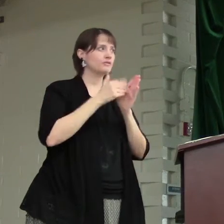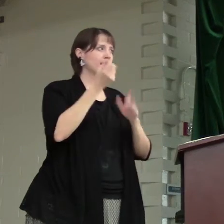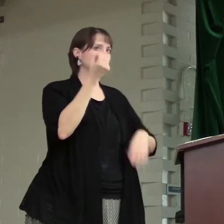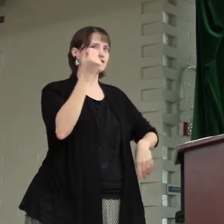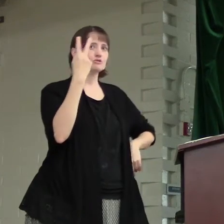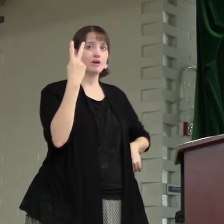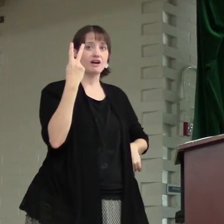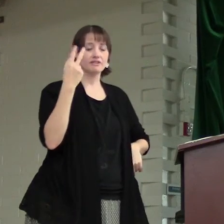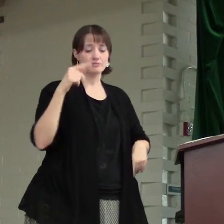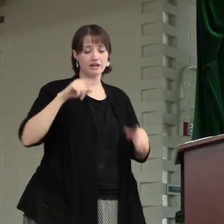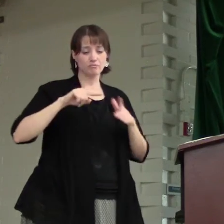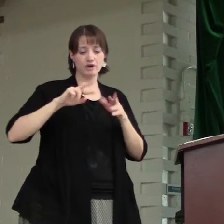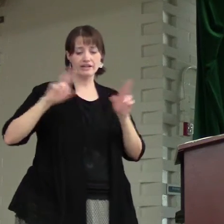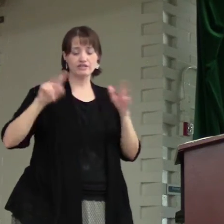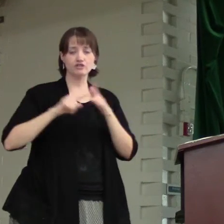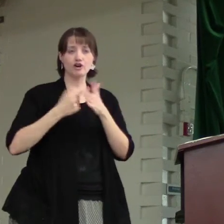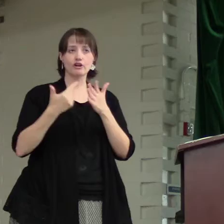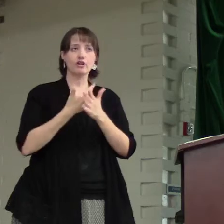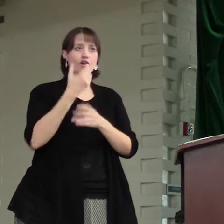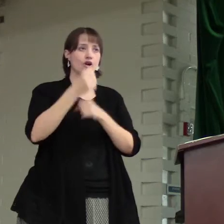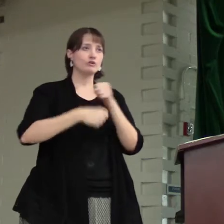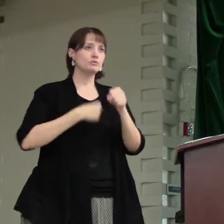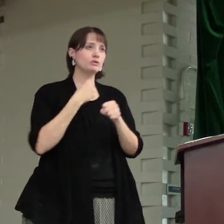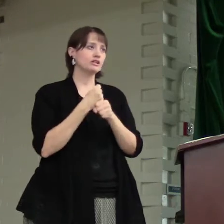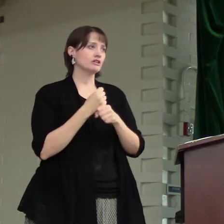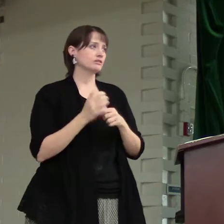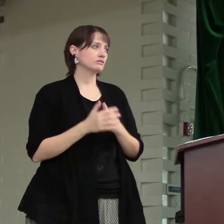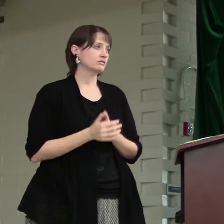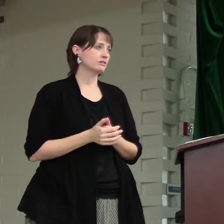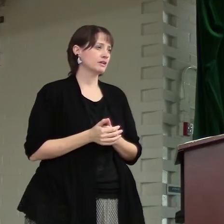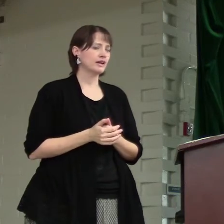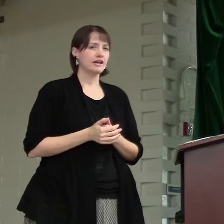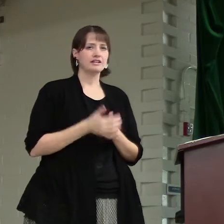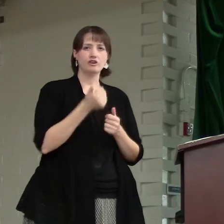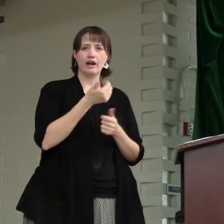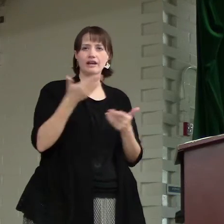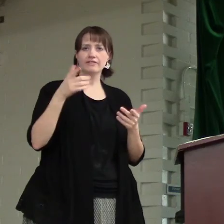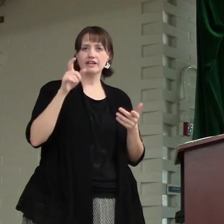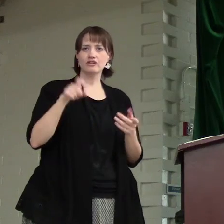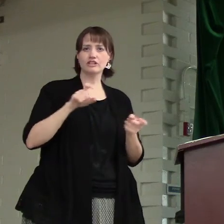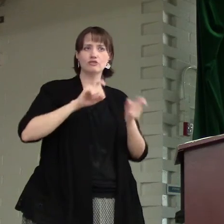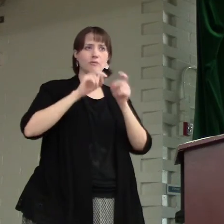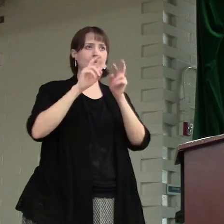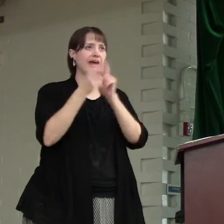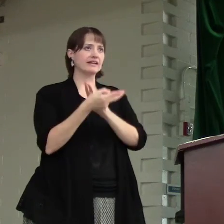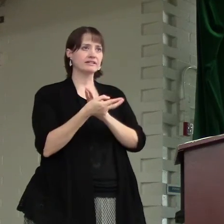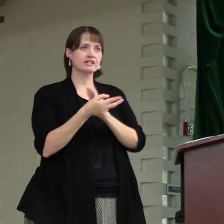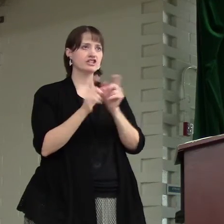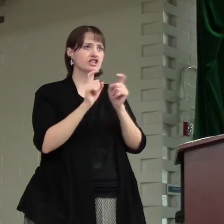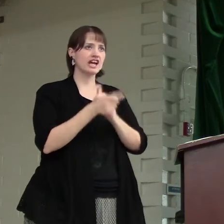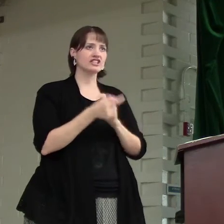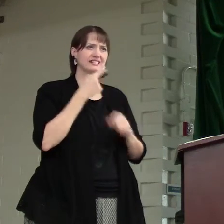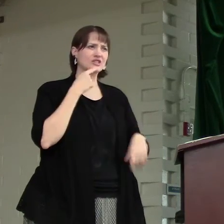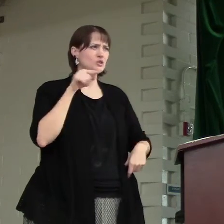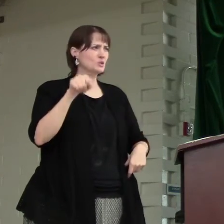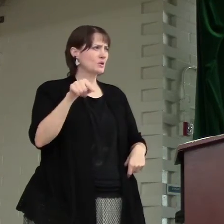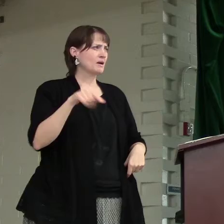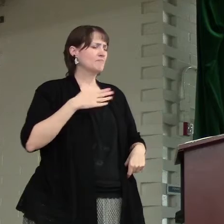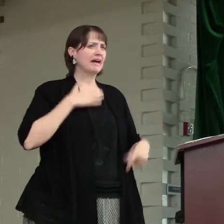2012. As we get ready to start a new year, is there anything you need to repent and change? like, my